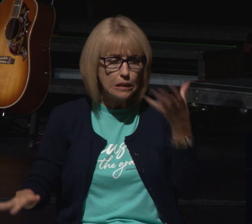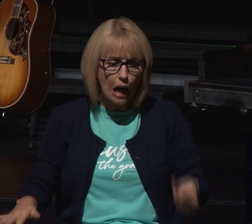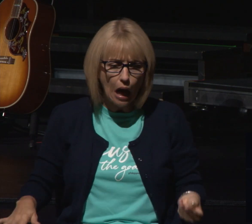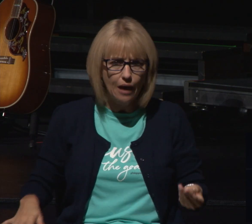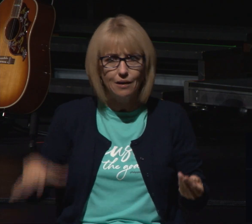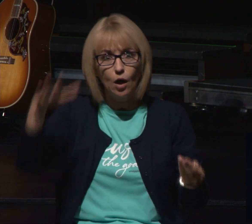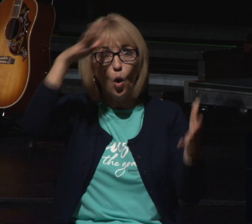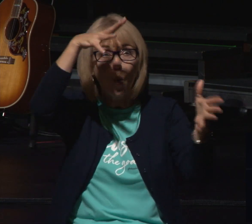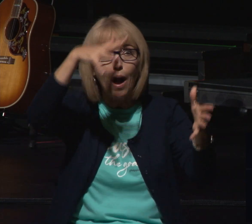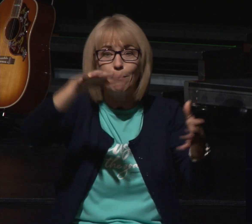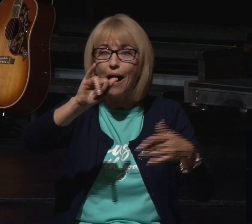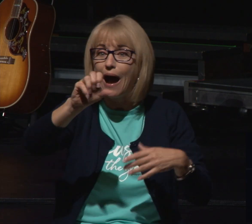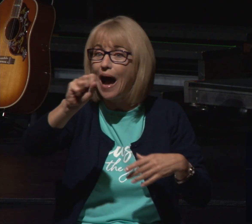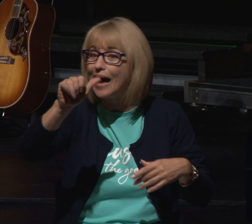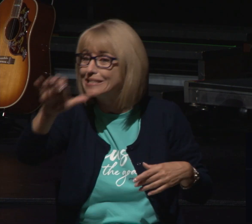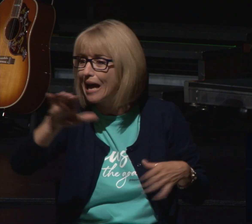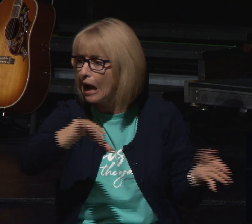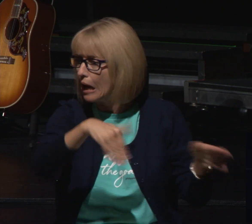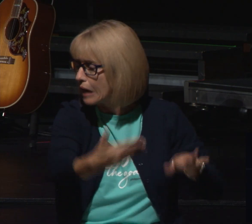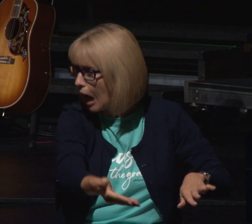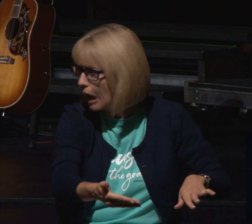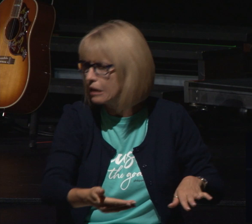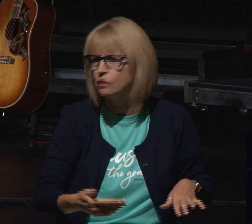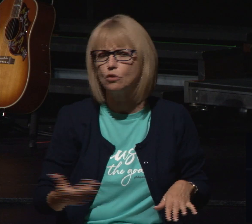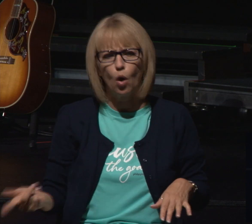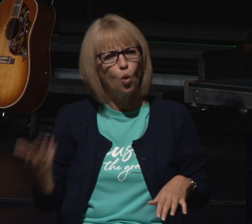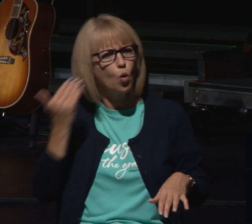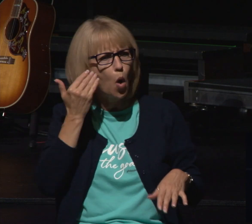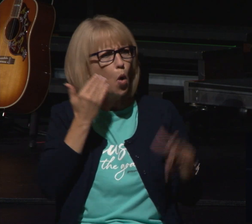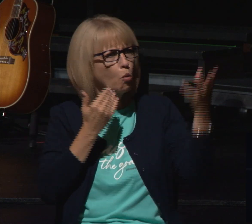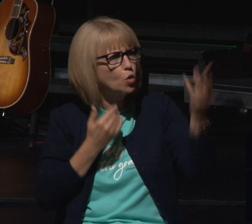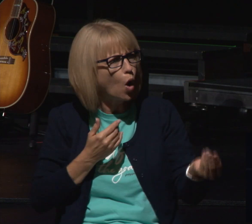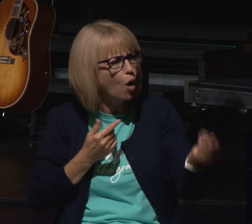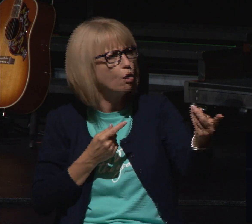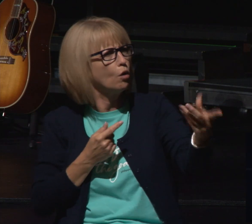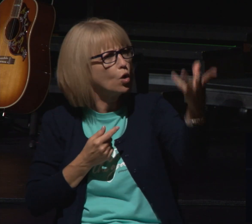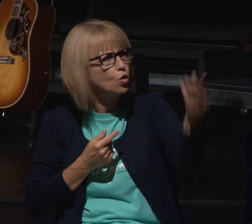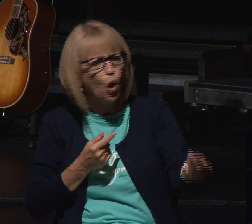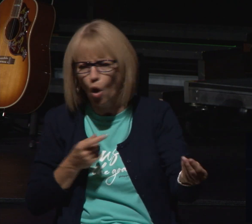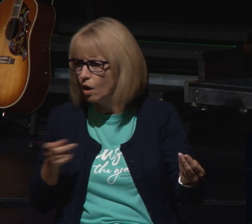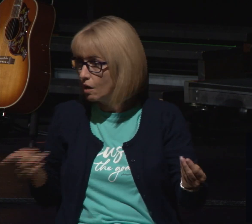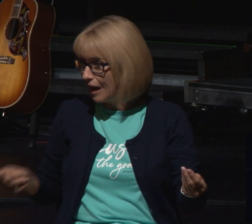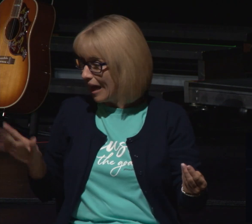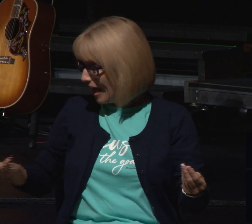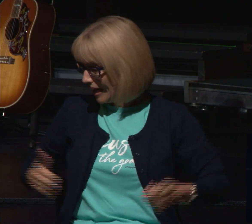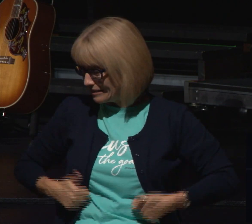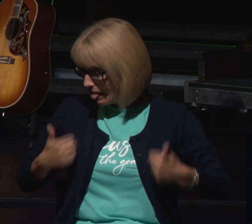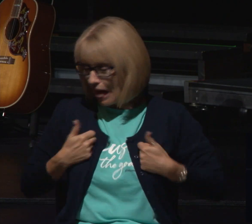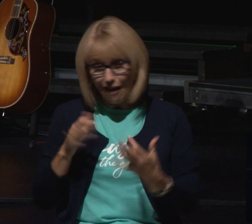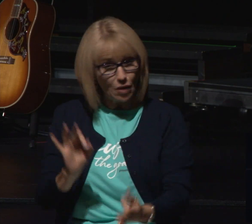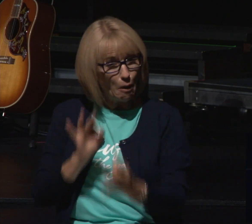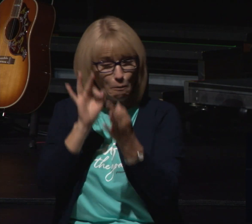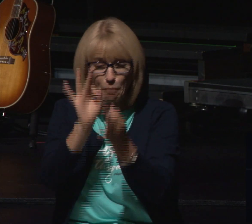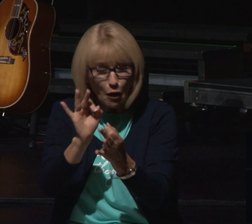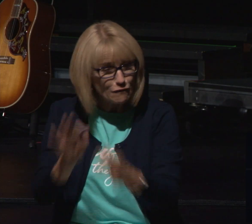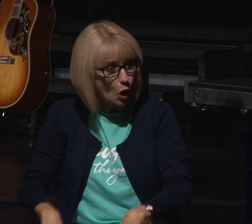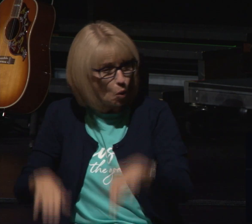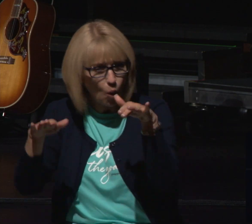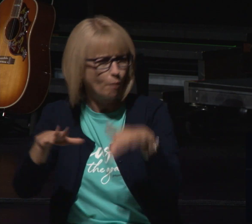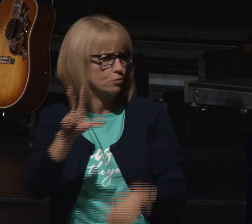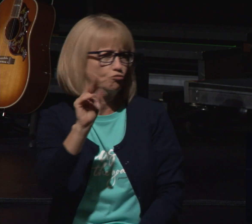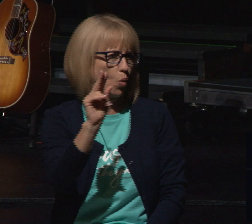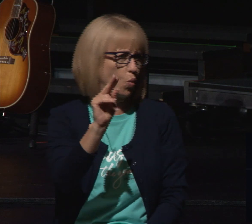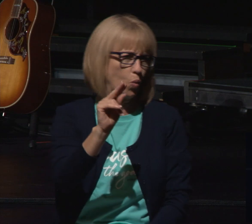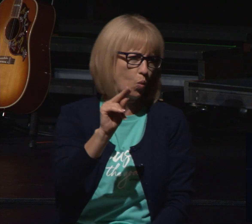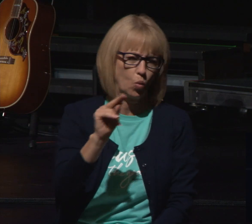had passed away after that and so he had some things that hit him in his life that says this boy did not grow up in an ideal setting where everything was supposed to be